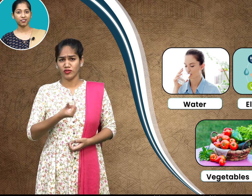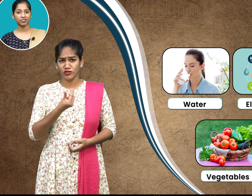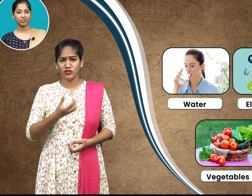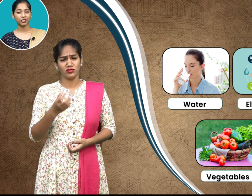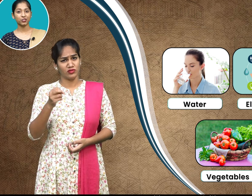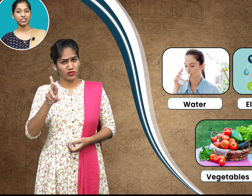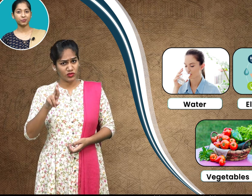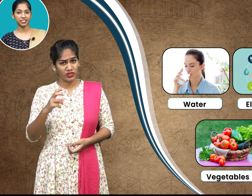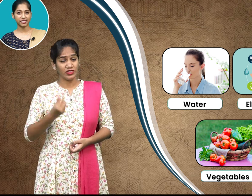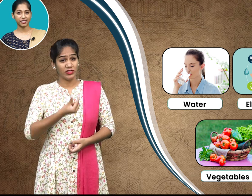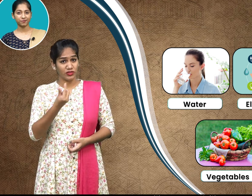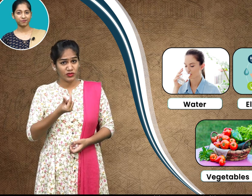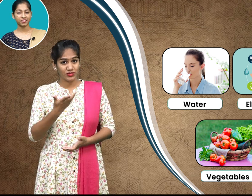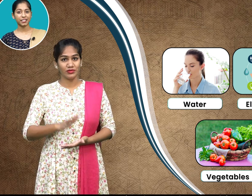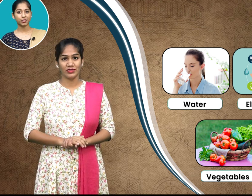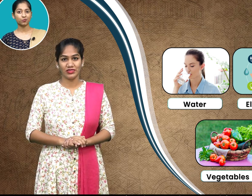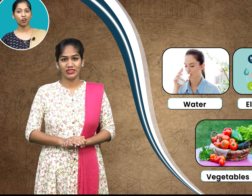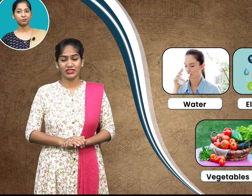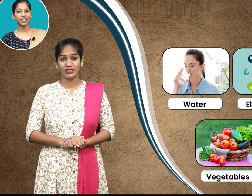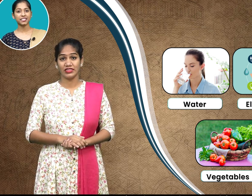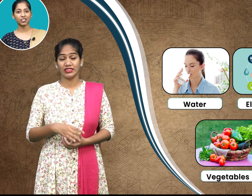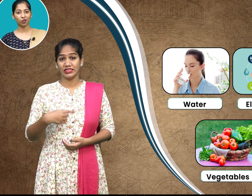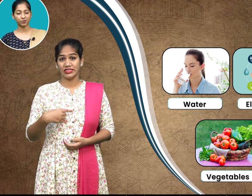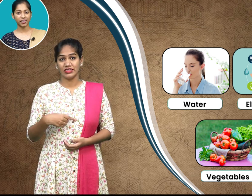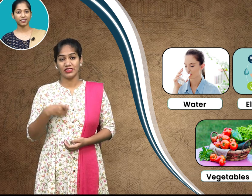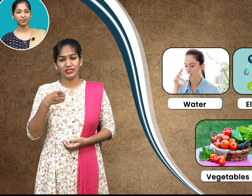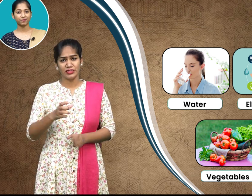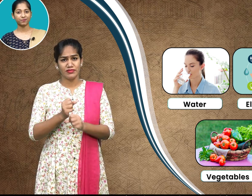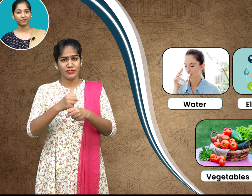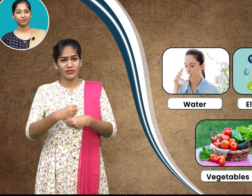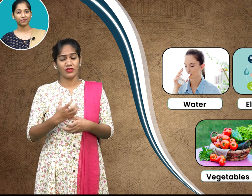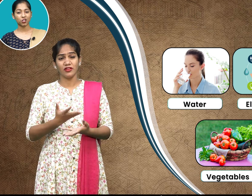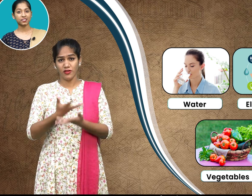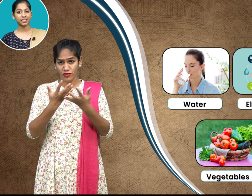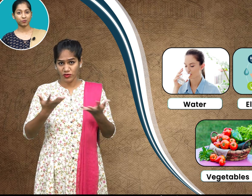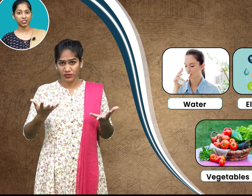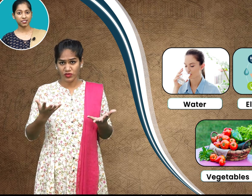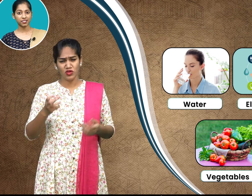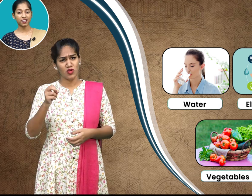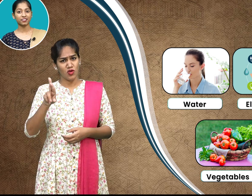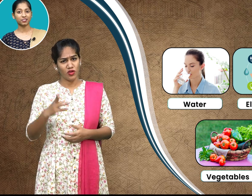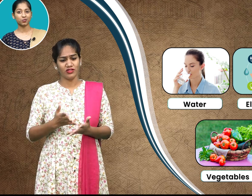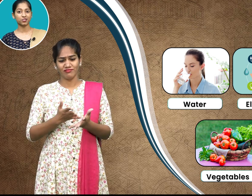usability is what makes an object or substance or a resource